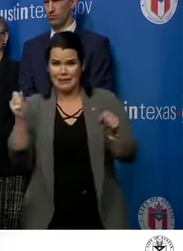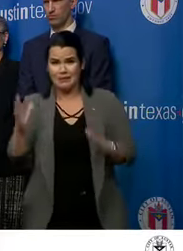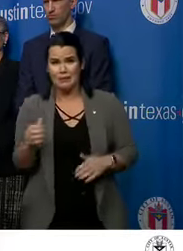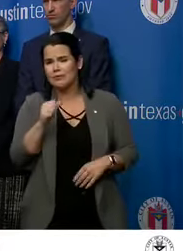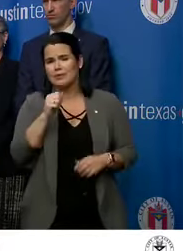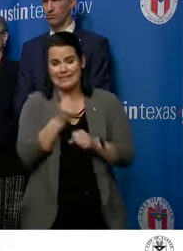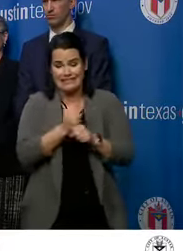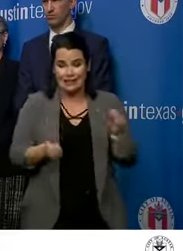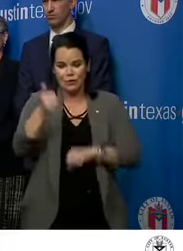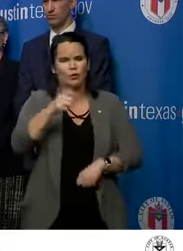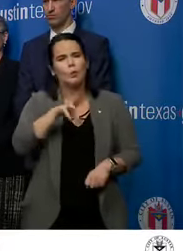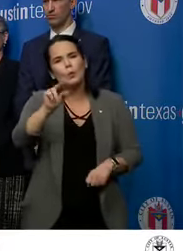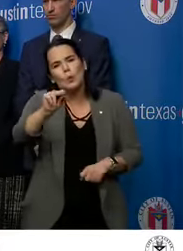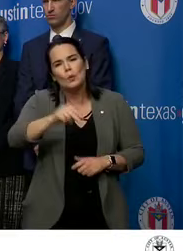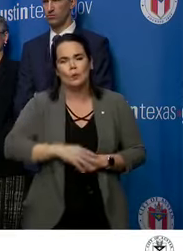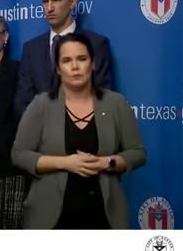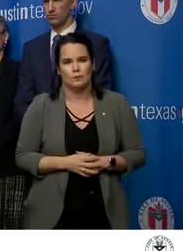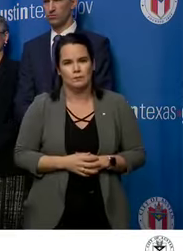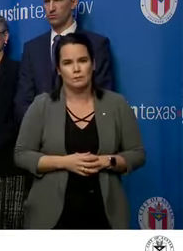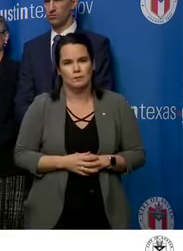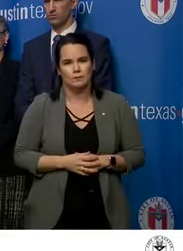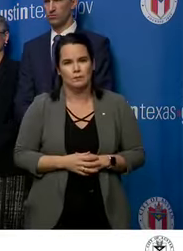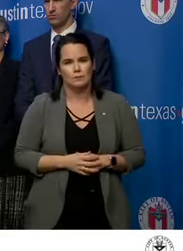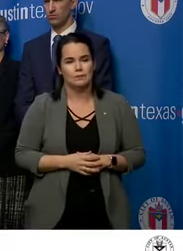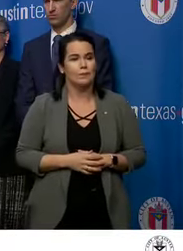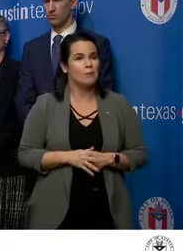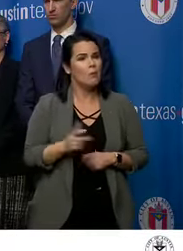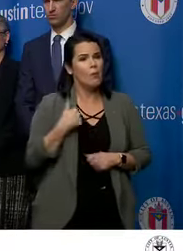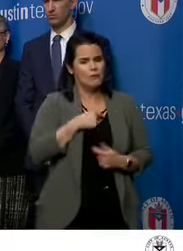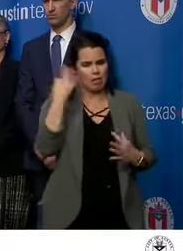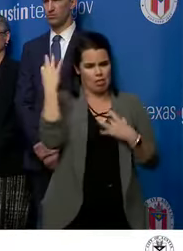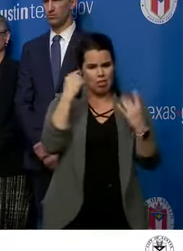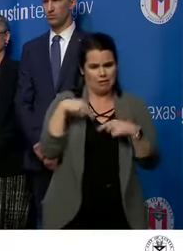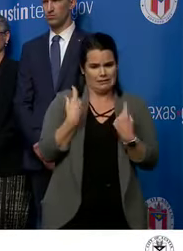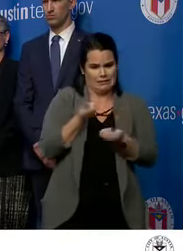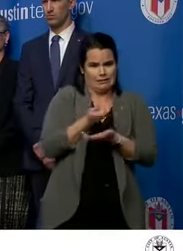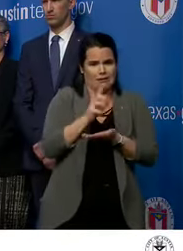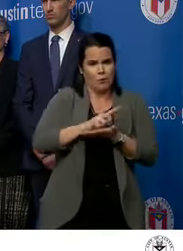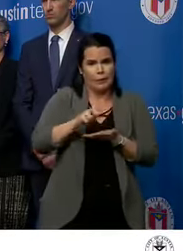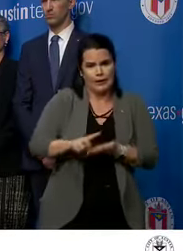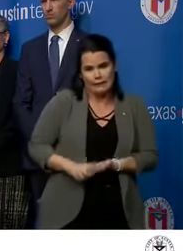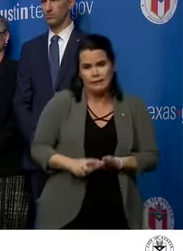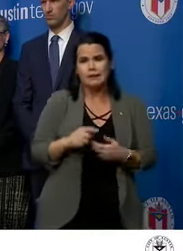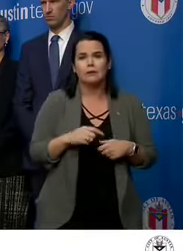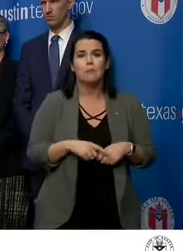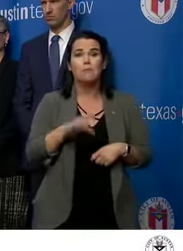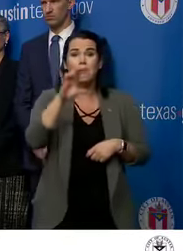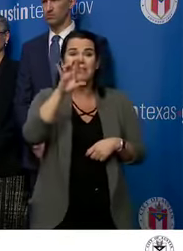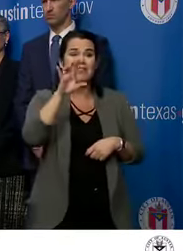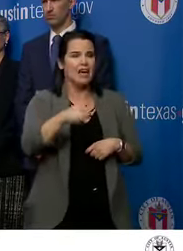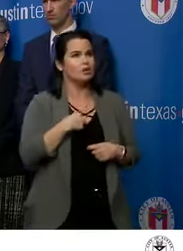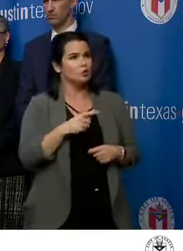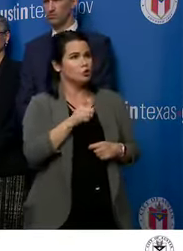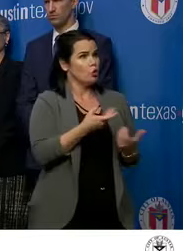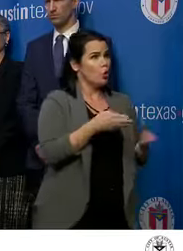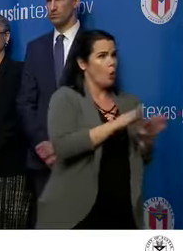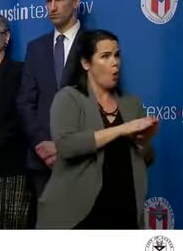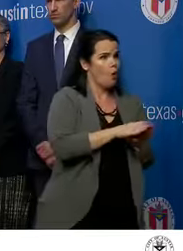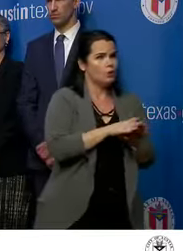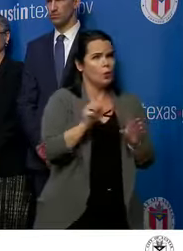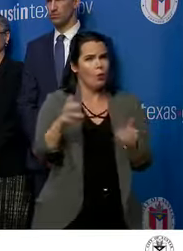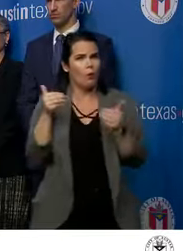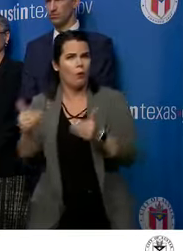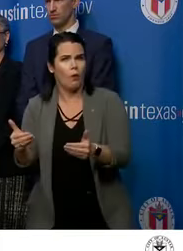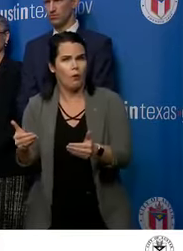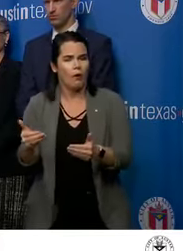but I want the community to know that that question is being reevaluated and reconsidered multiple